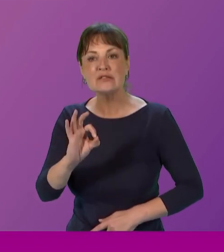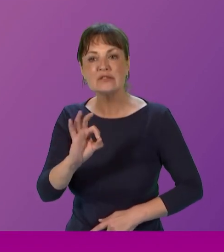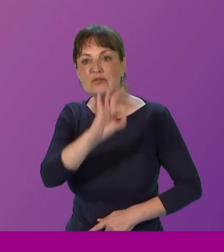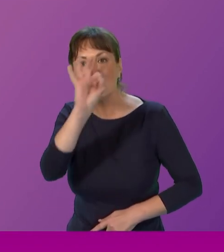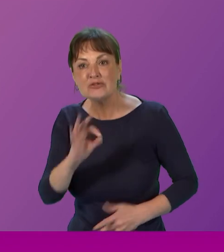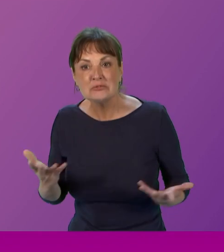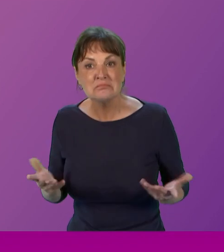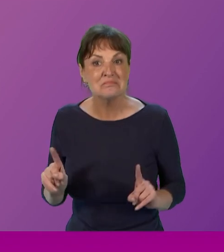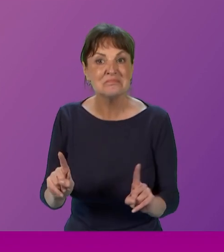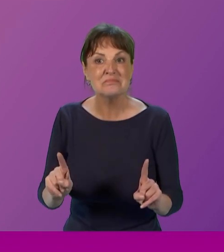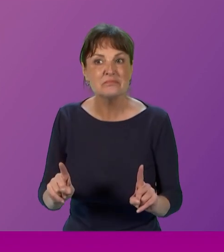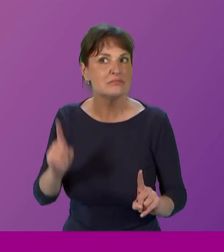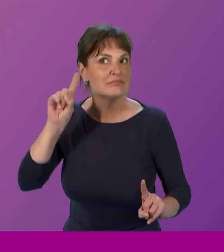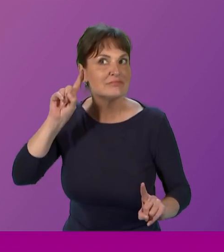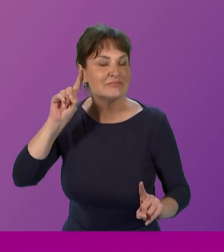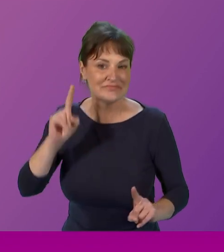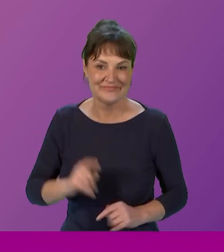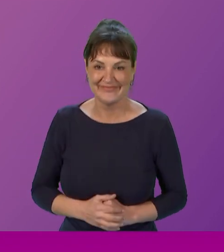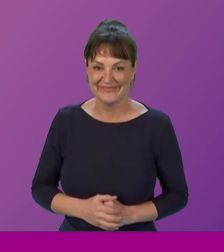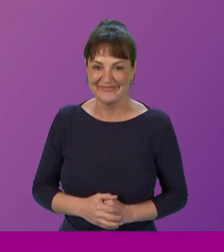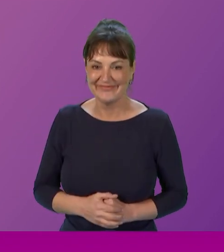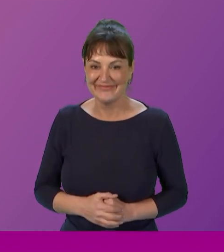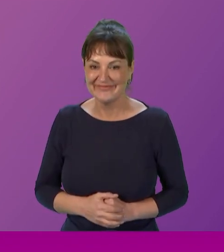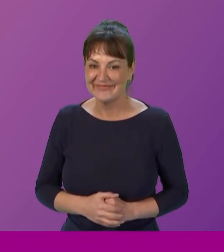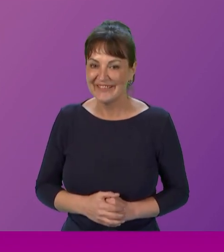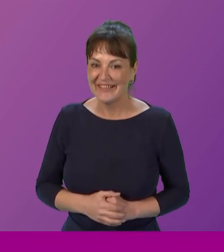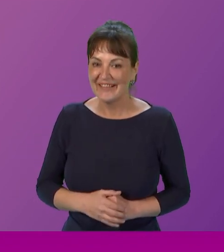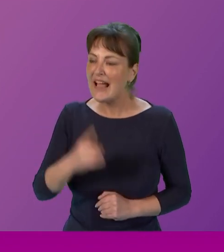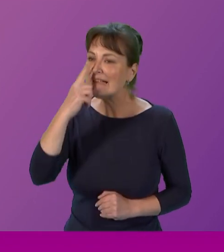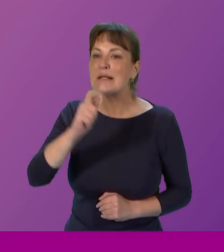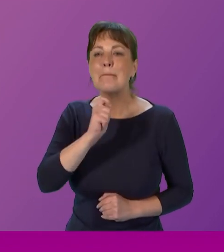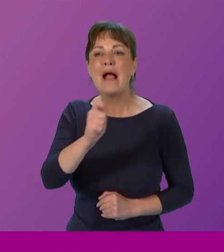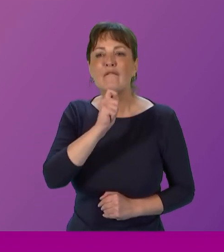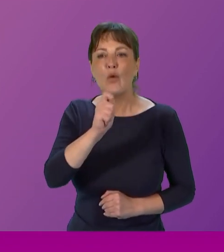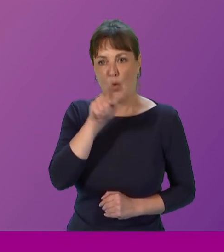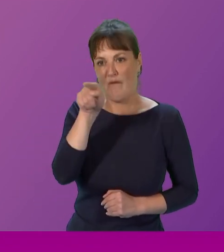Okay, please do. Um, can we have a microphone down here?